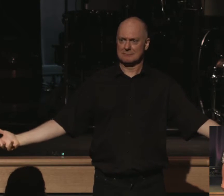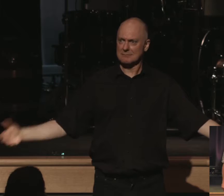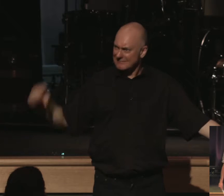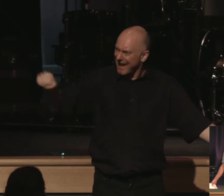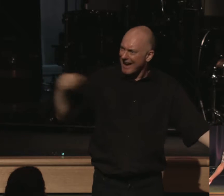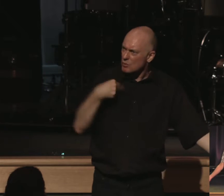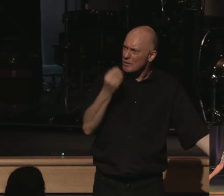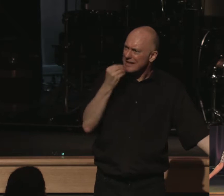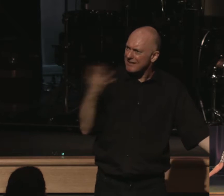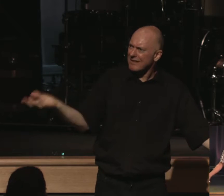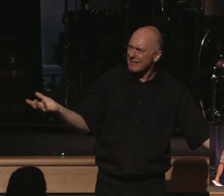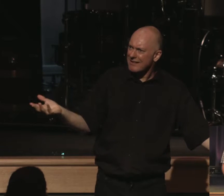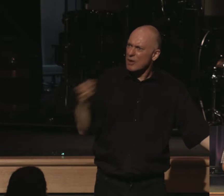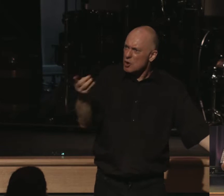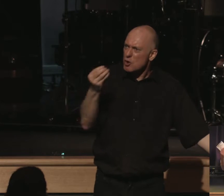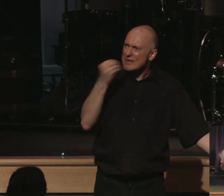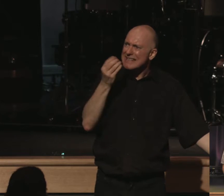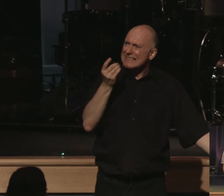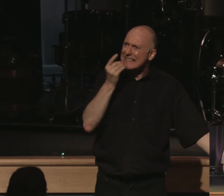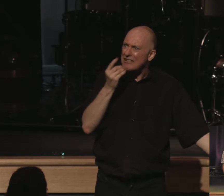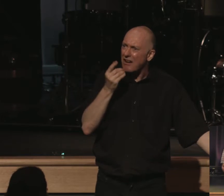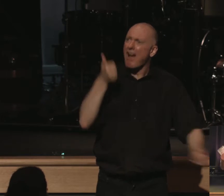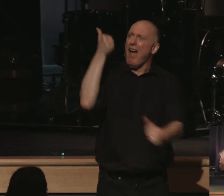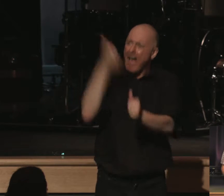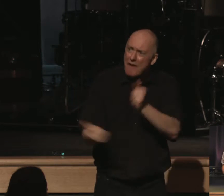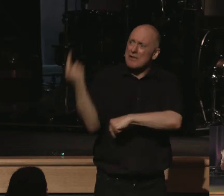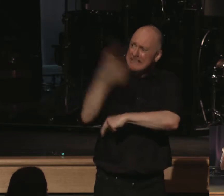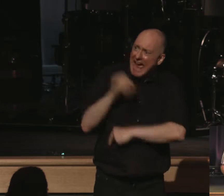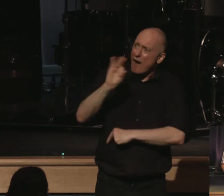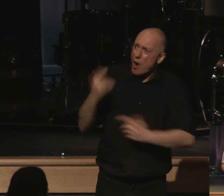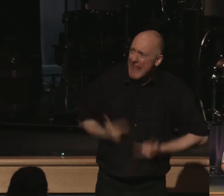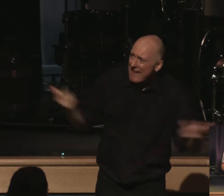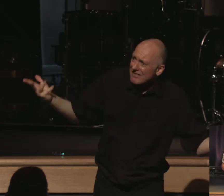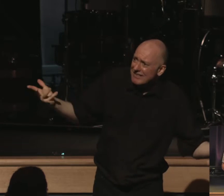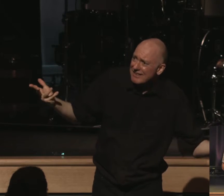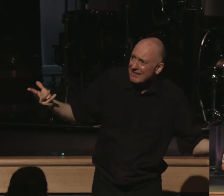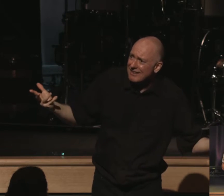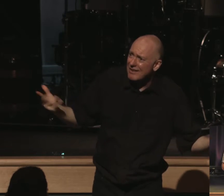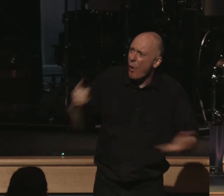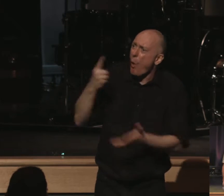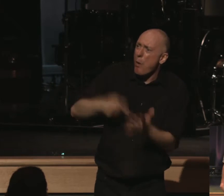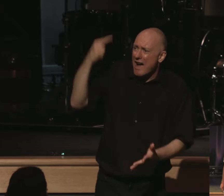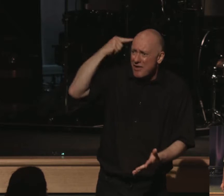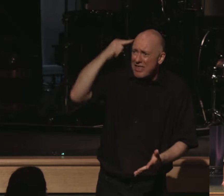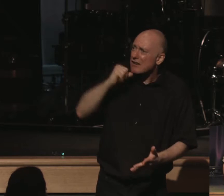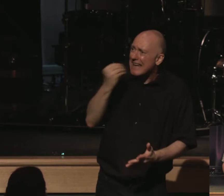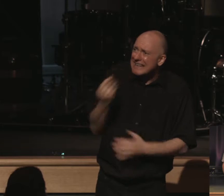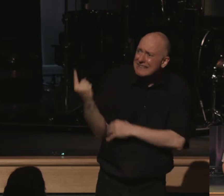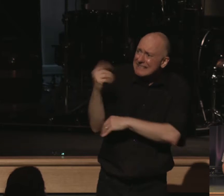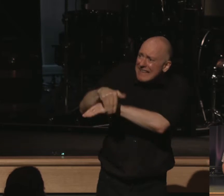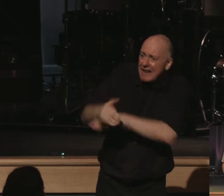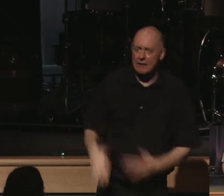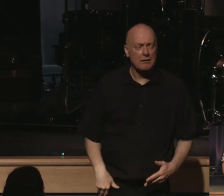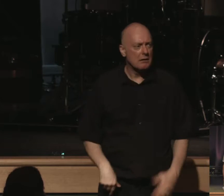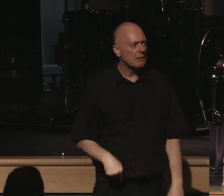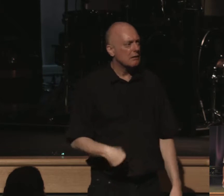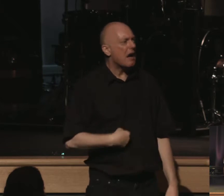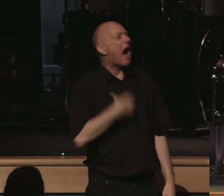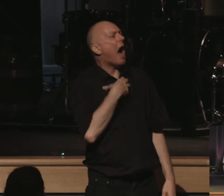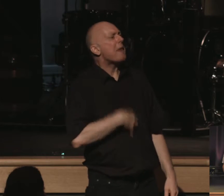Yes, we're eating. You have eaten dinner every day of your life. What makes you think you're not going to eat dinner tonight? Oh, I'm hungry. I need to